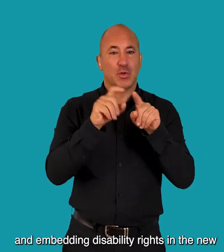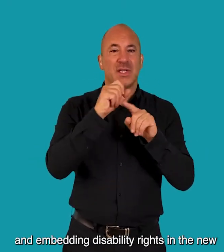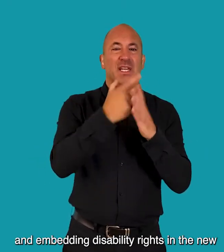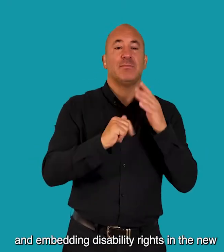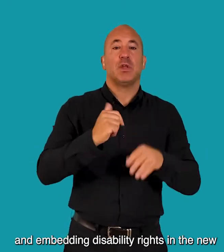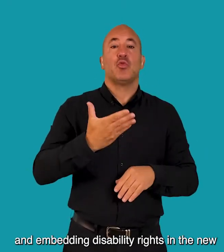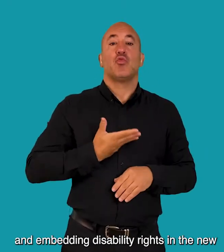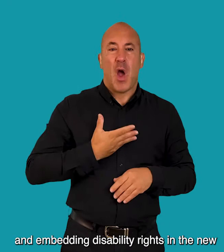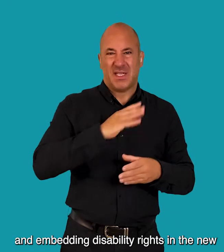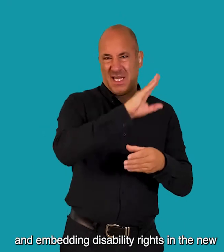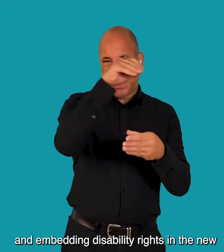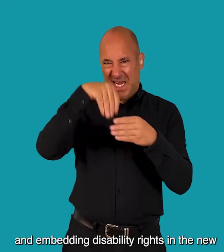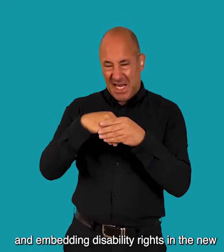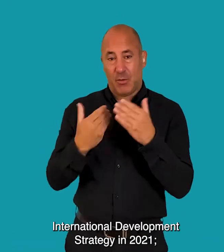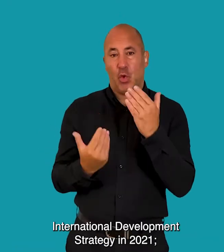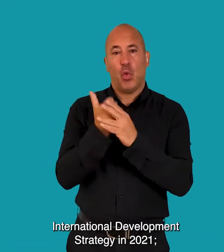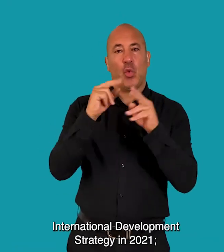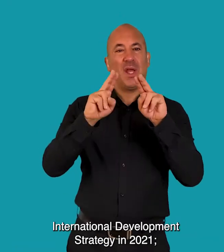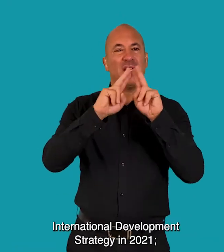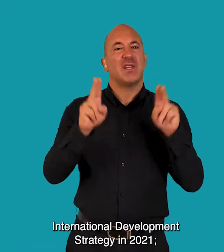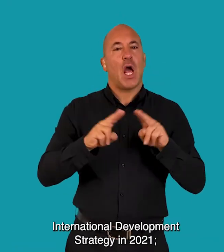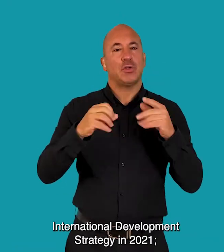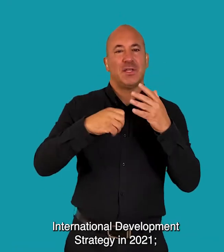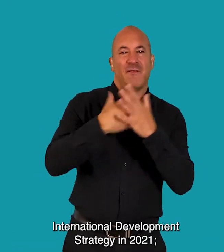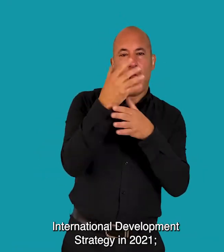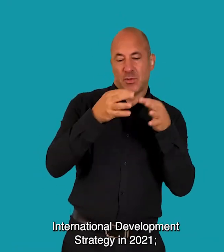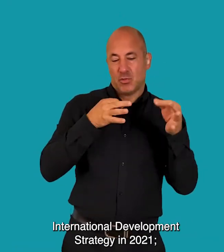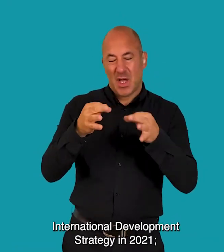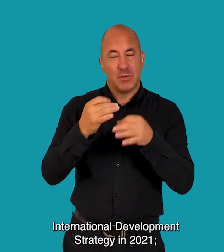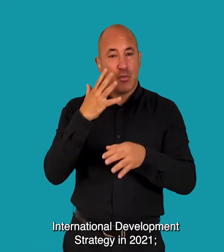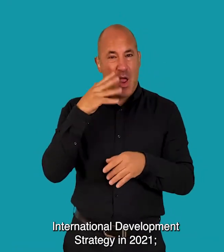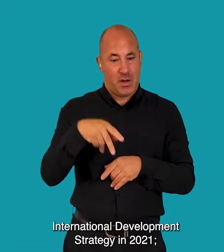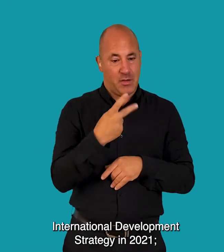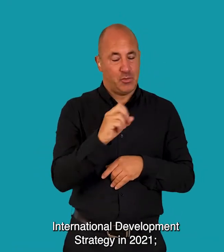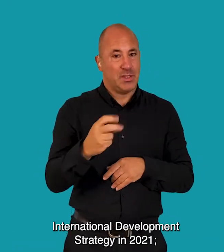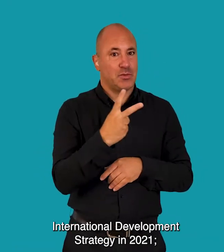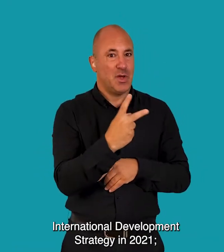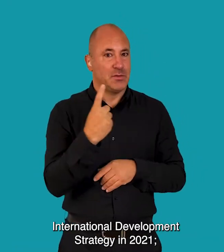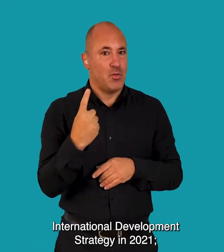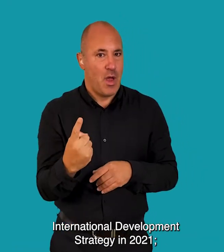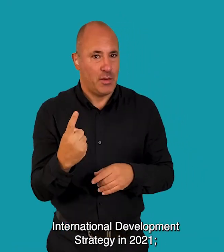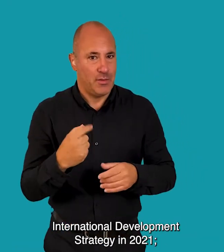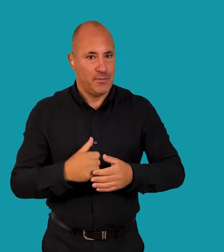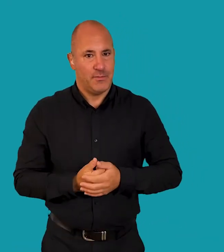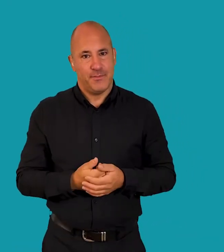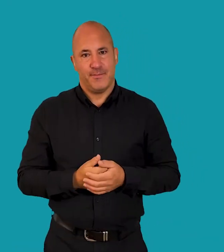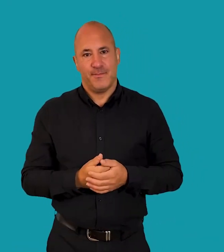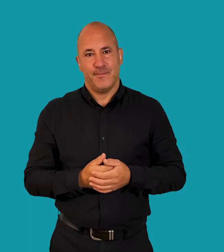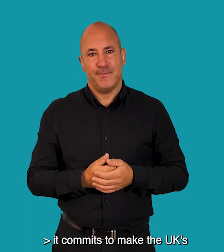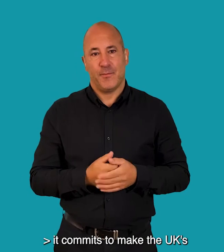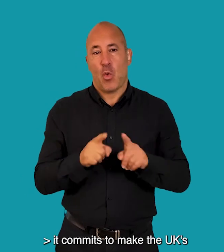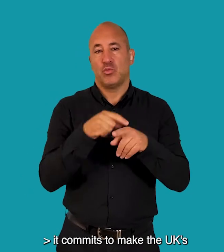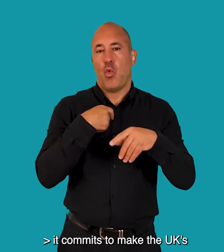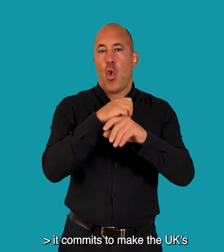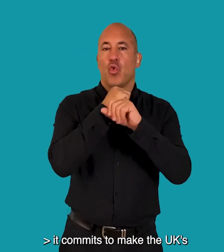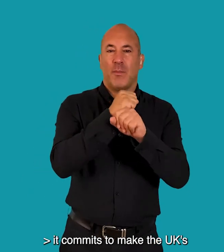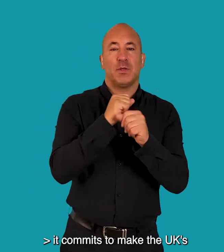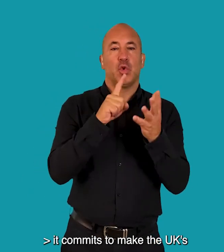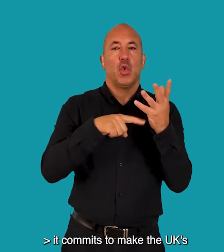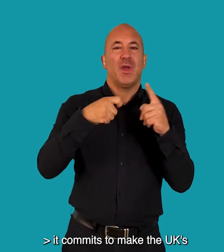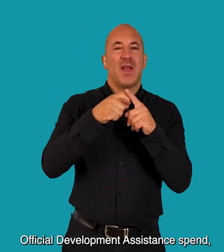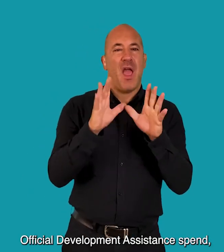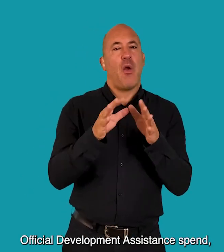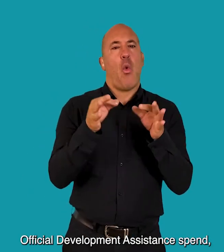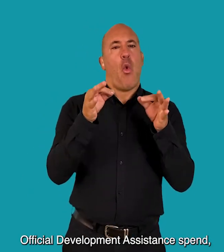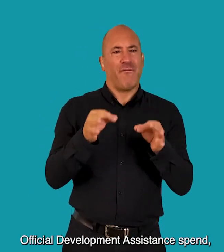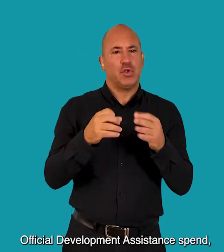disability rights in the new International Development Strategy in 2021 It commits to make the